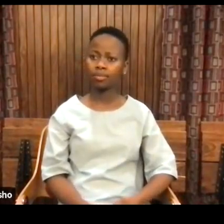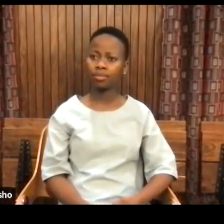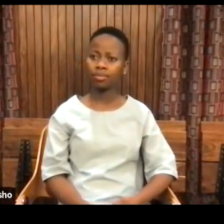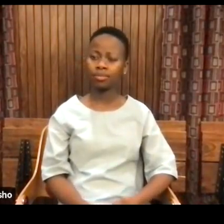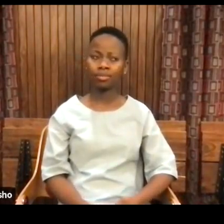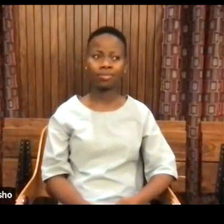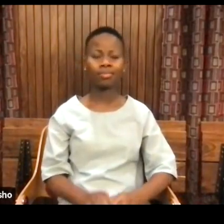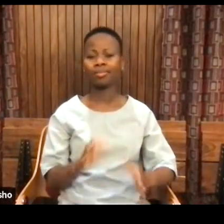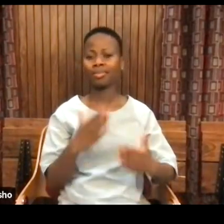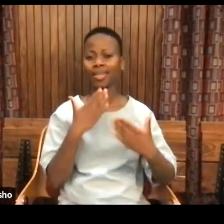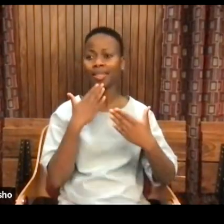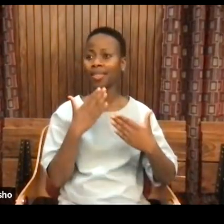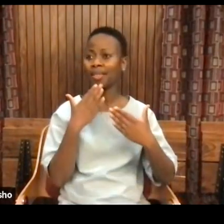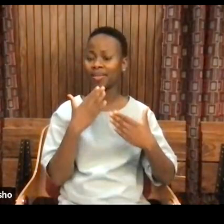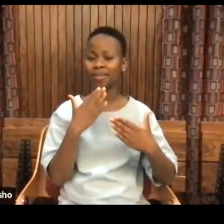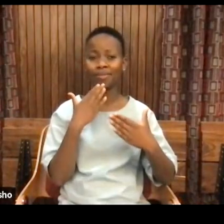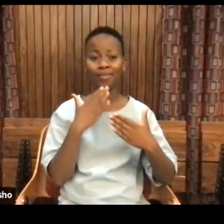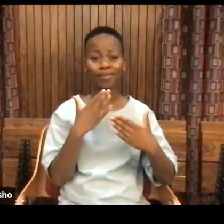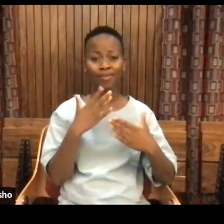Thanks, Prof.